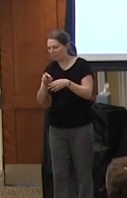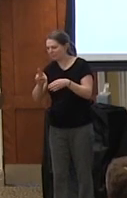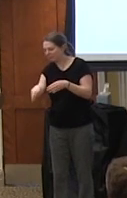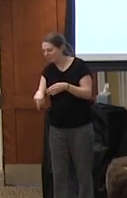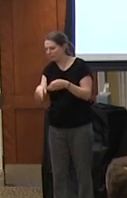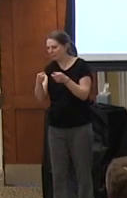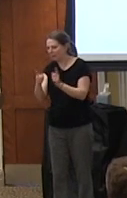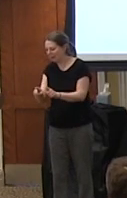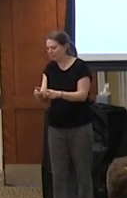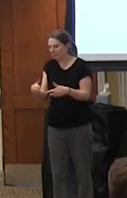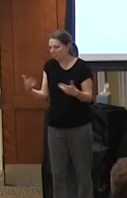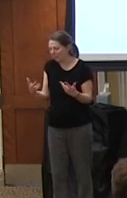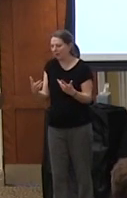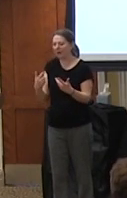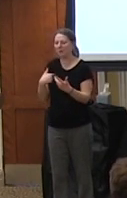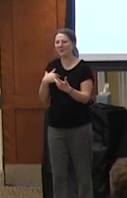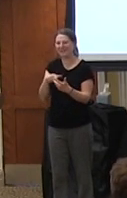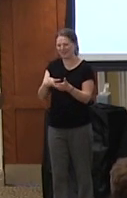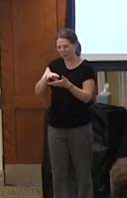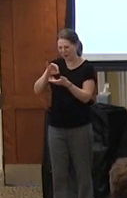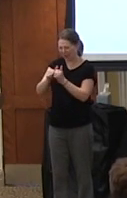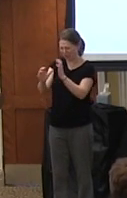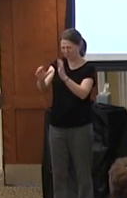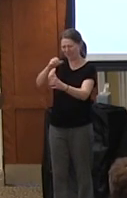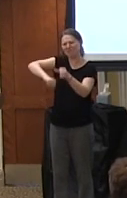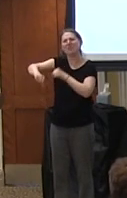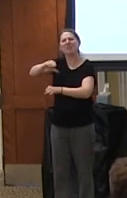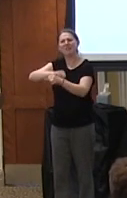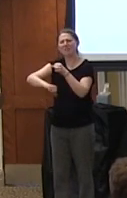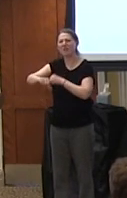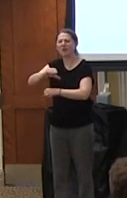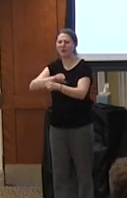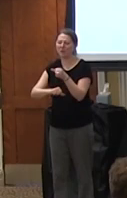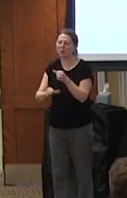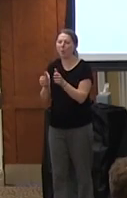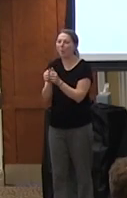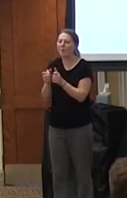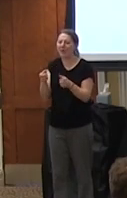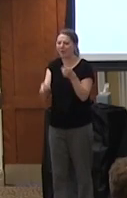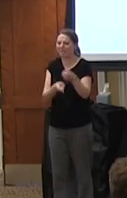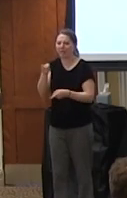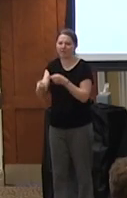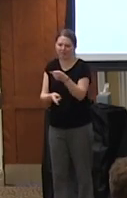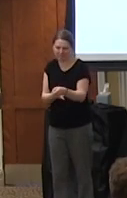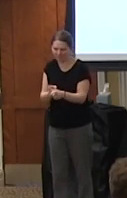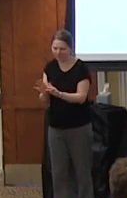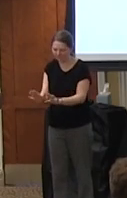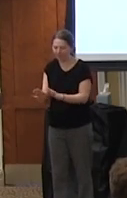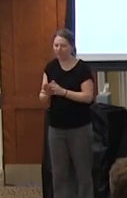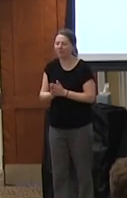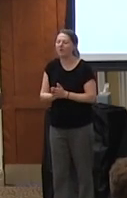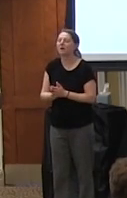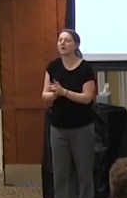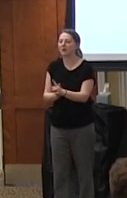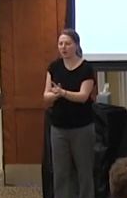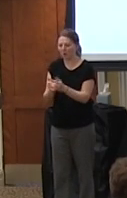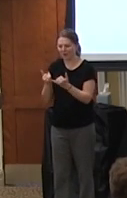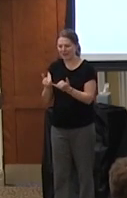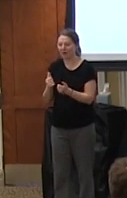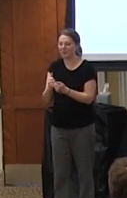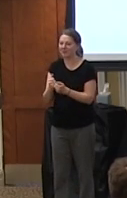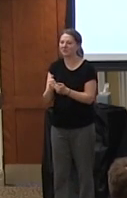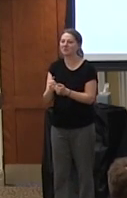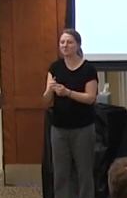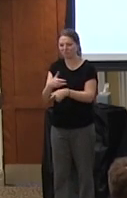that's also why we do need to learn how to communicate with one another without offense and i think that we need to be more